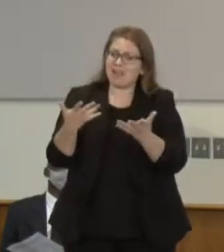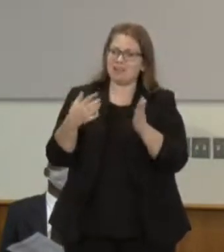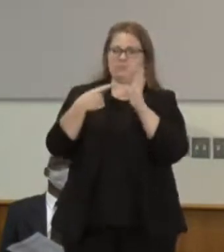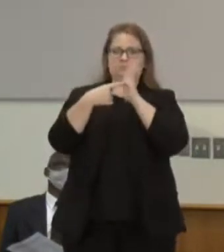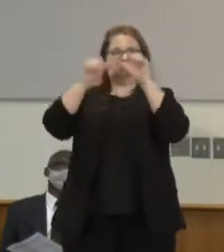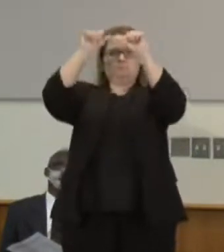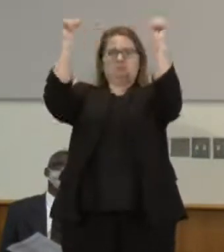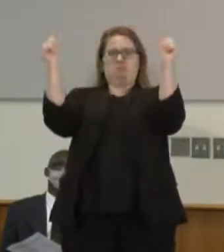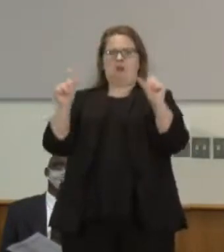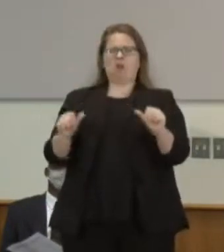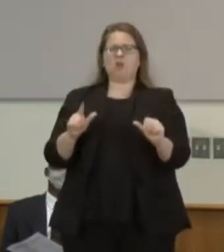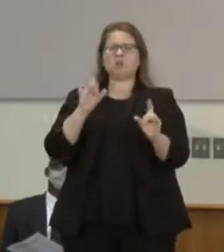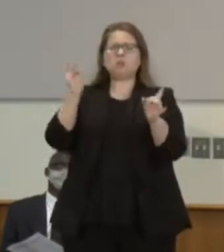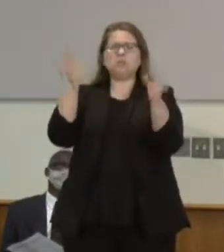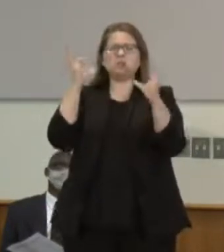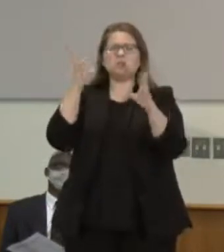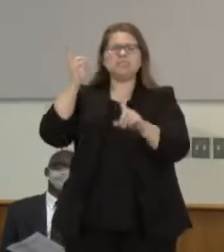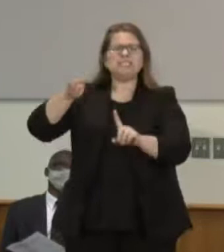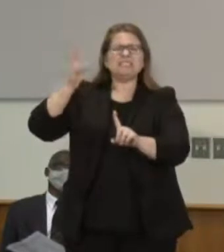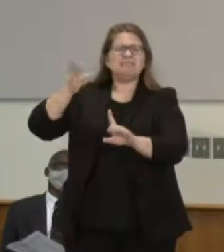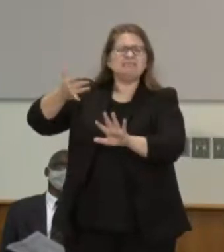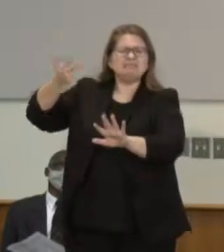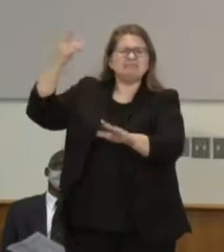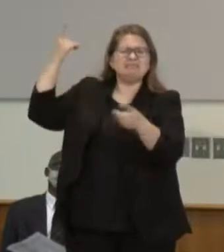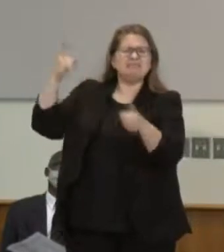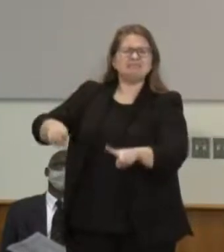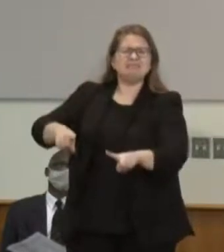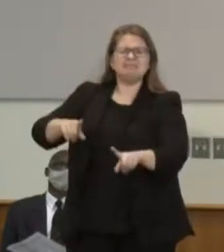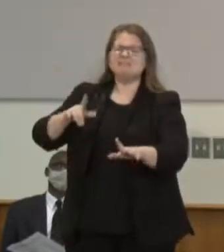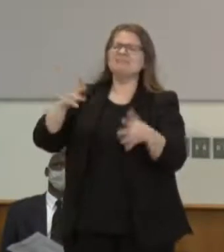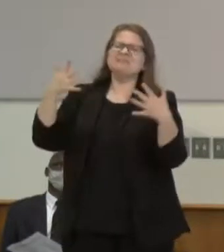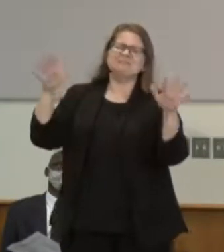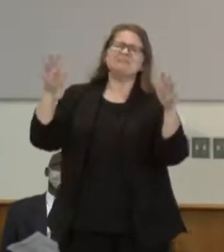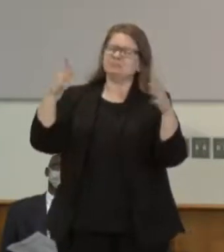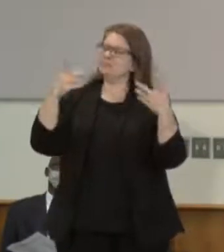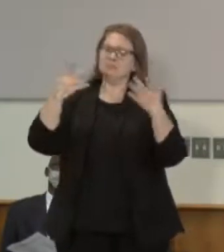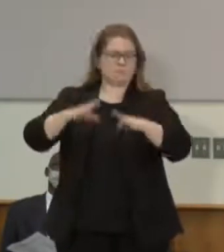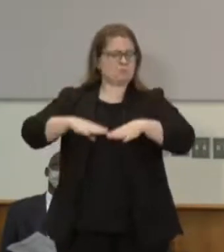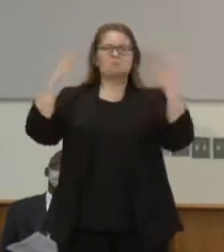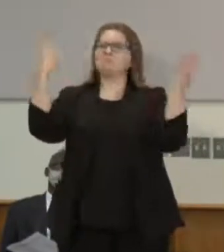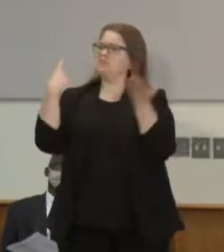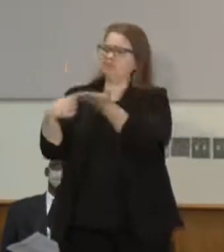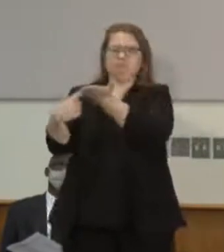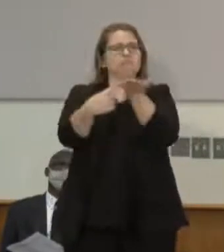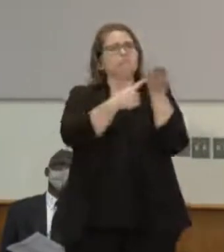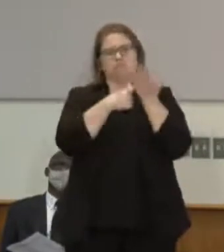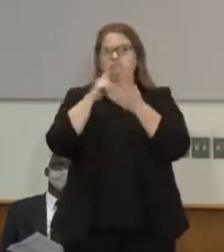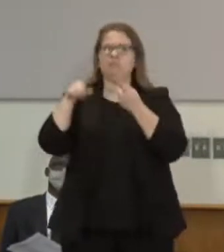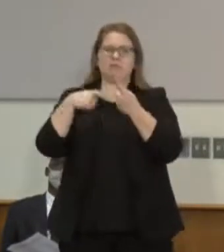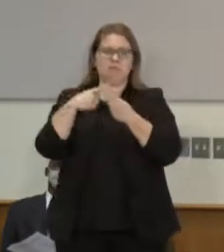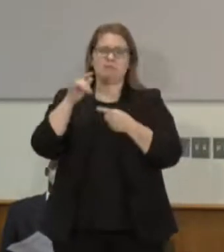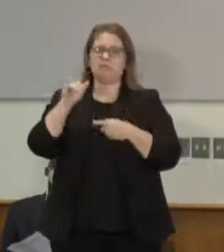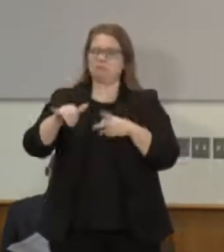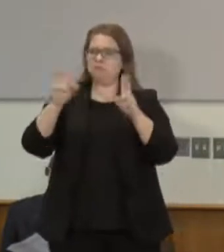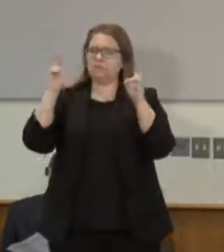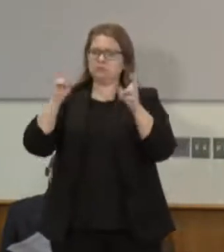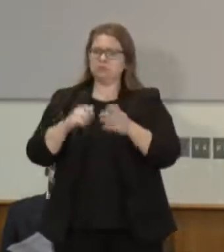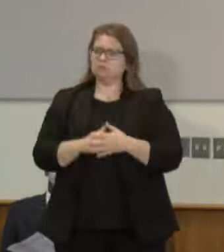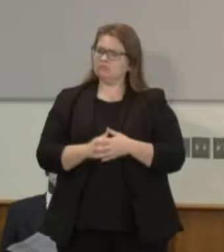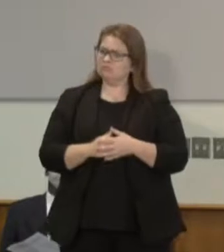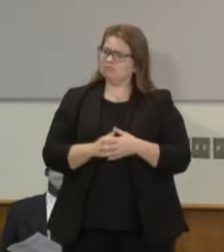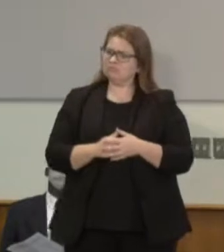of things so I I I'm ready for this conversation I think those are valid questions to ask we have to have